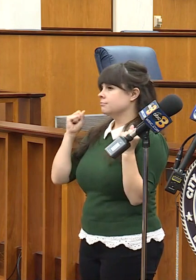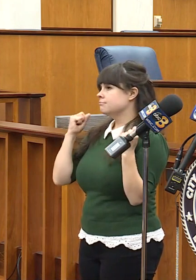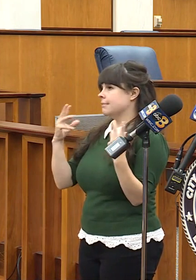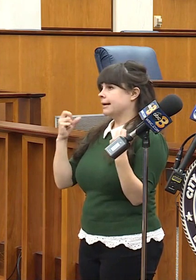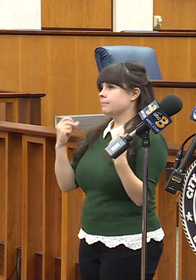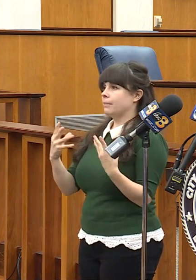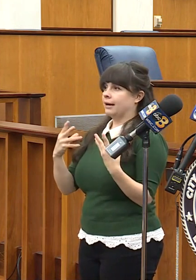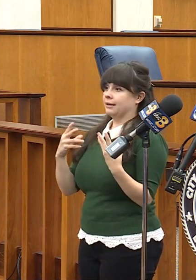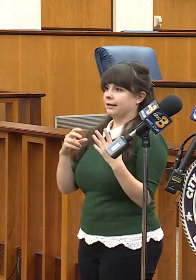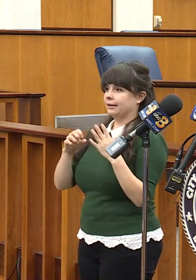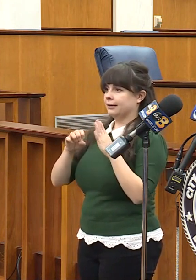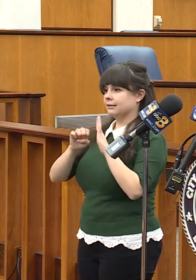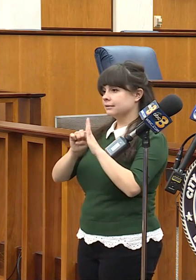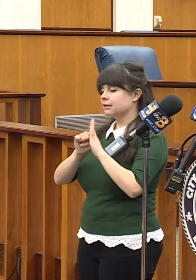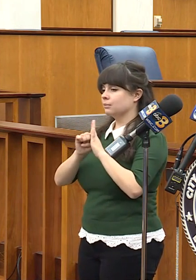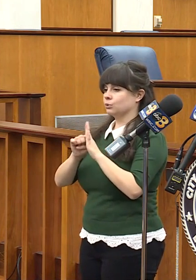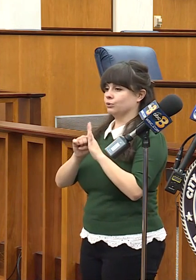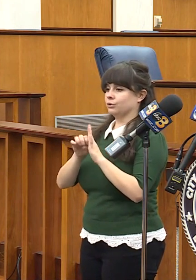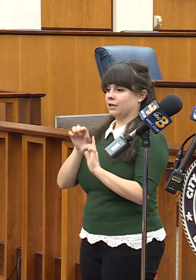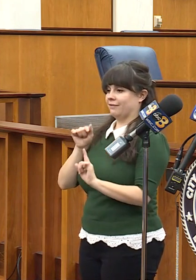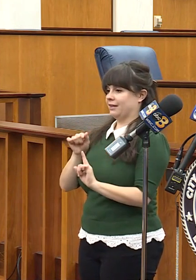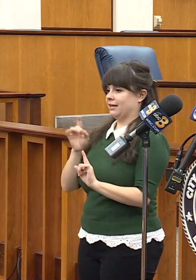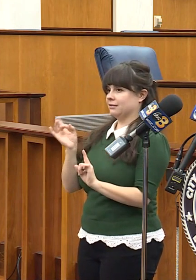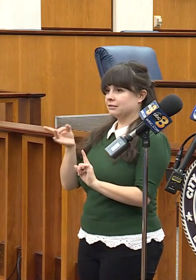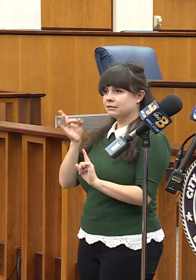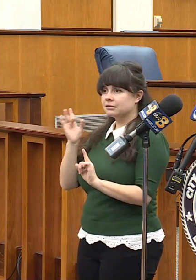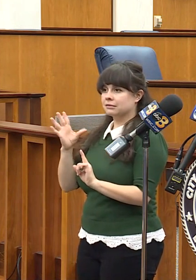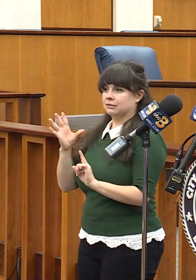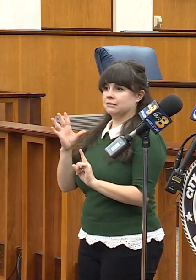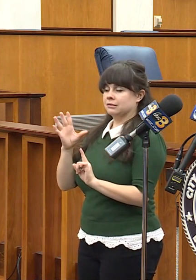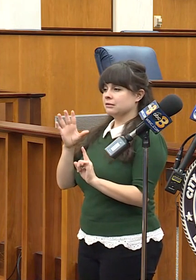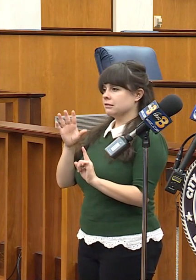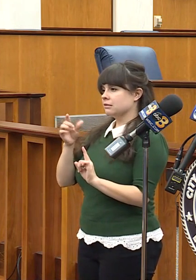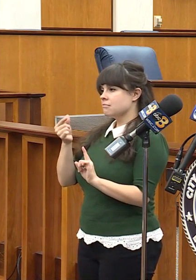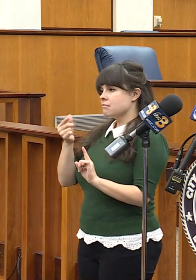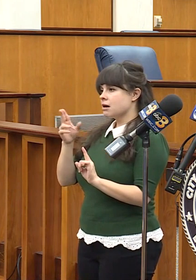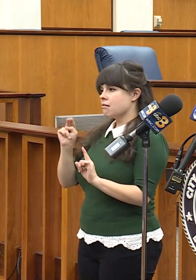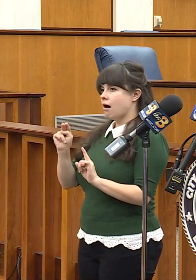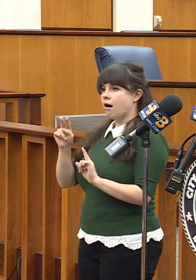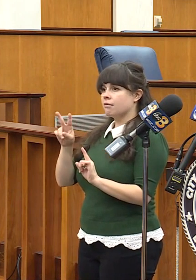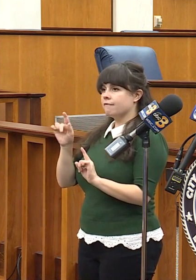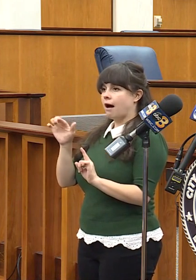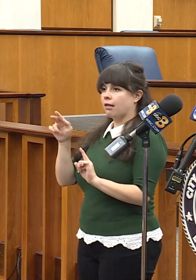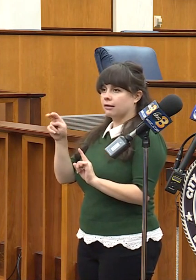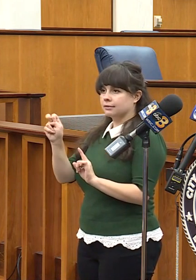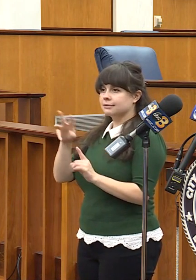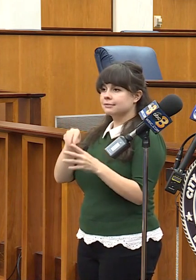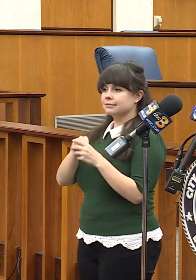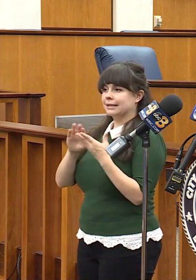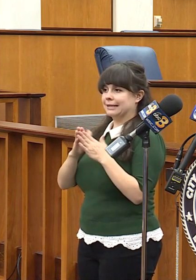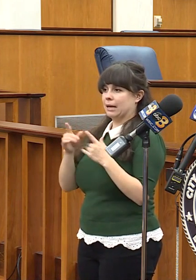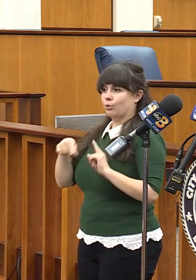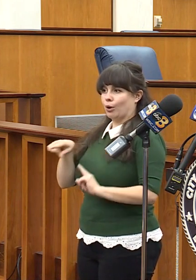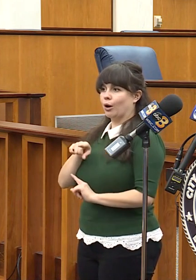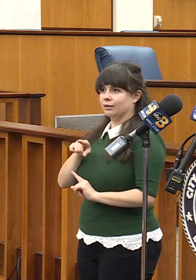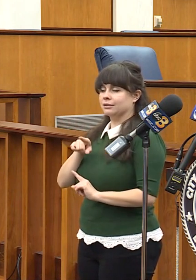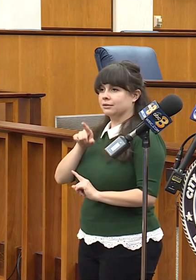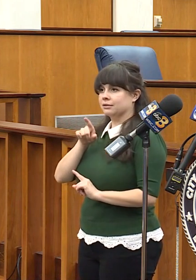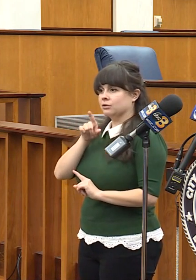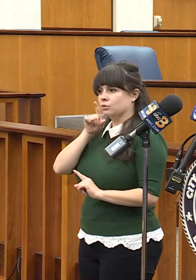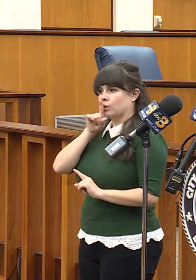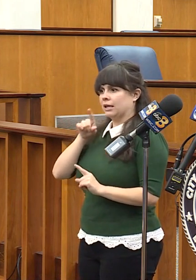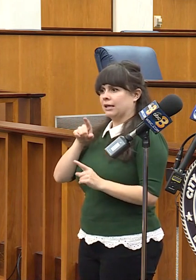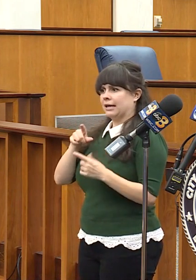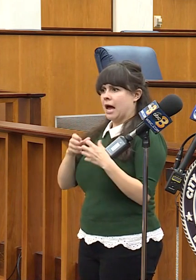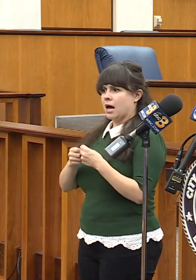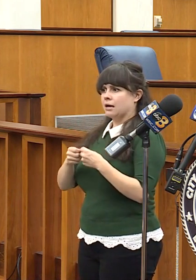think, of this recklessness in terms of gun violence in neighborhoods in our most vulnerable neighborhoods. And so